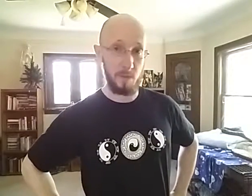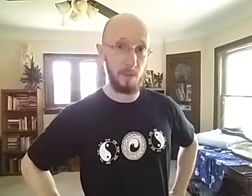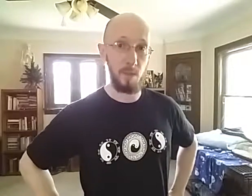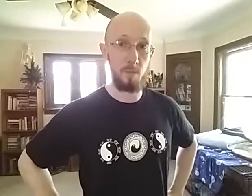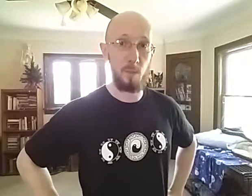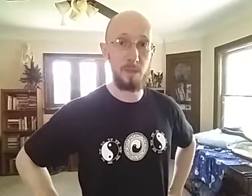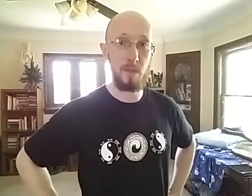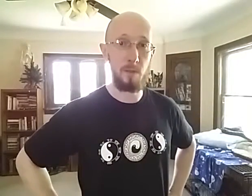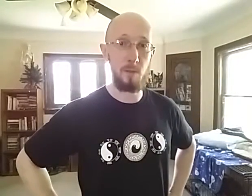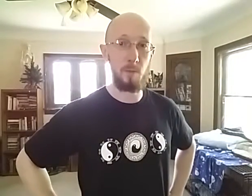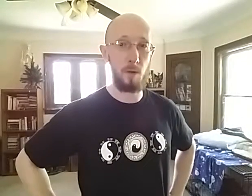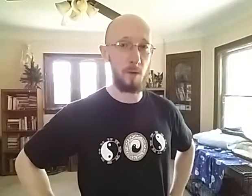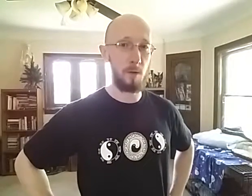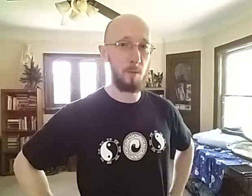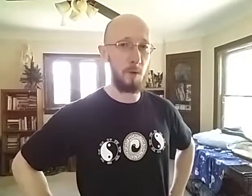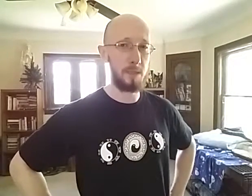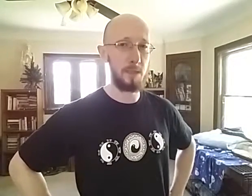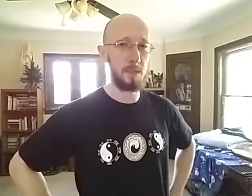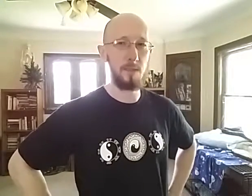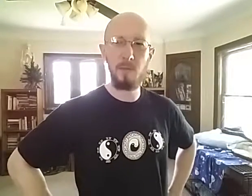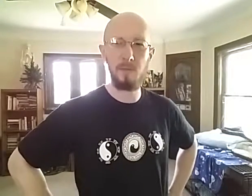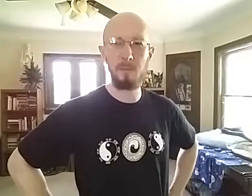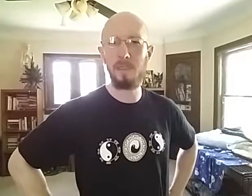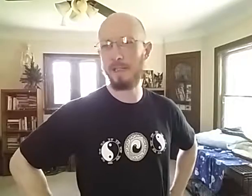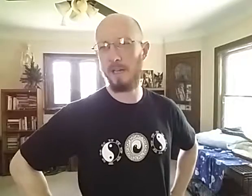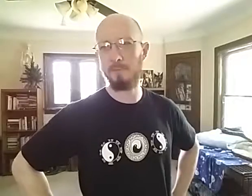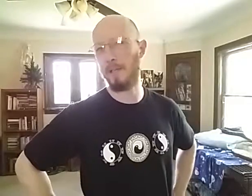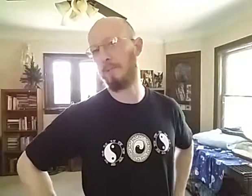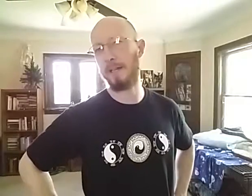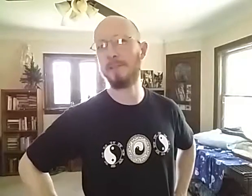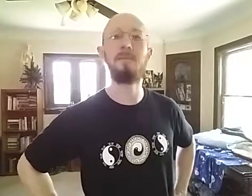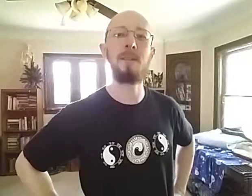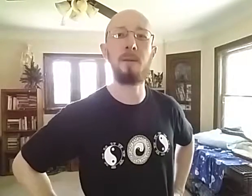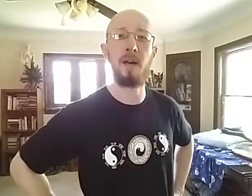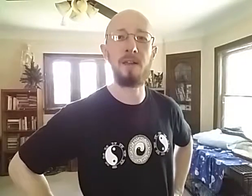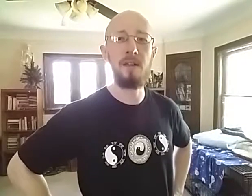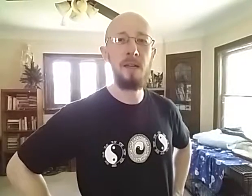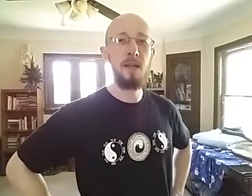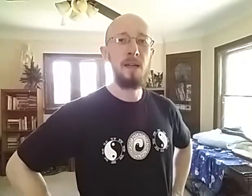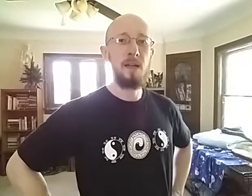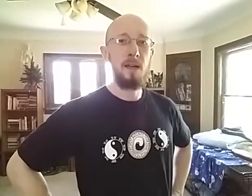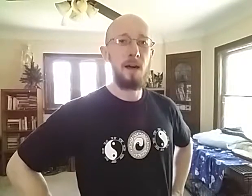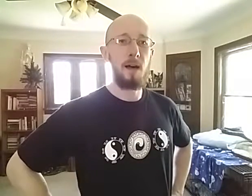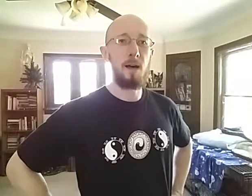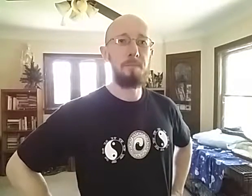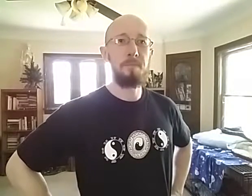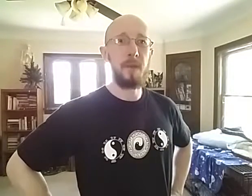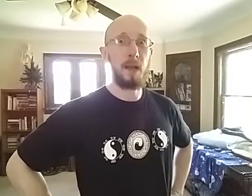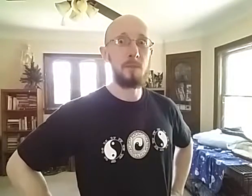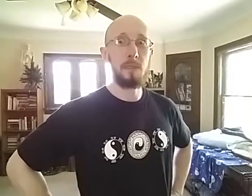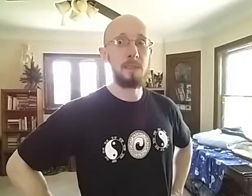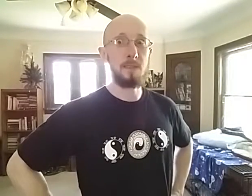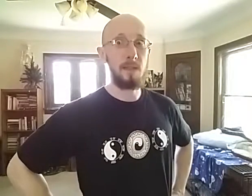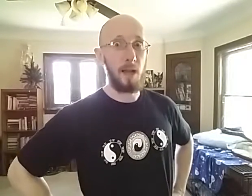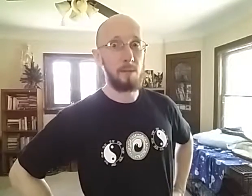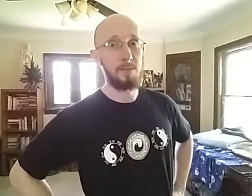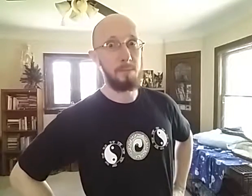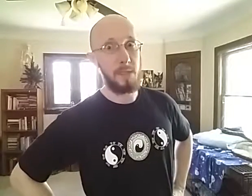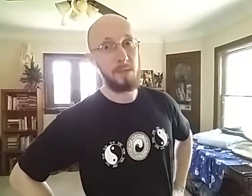particular moment that you are watching us. It's sort of a little bit like time travel, actually, if you think about it. I'm doing this now for me,